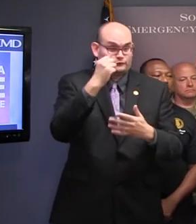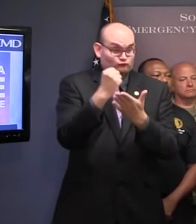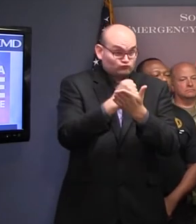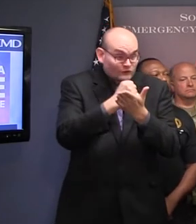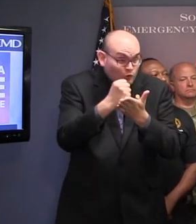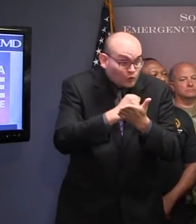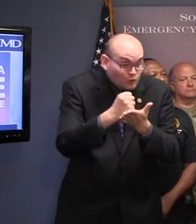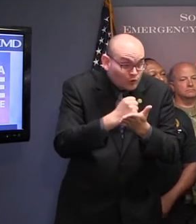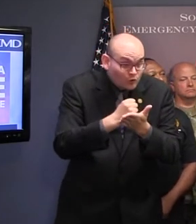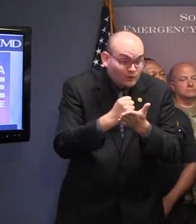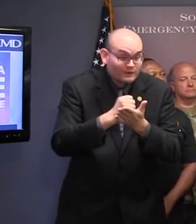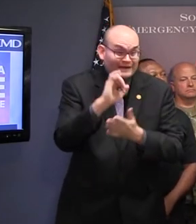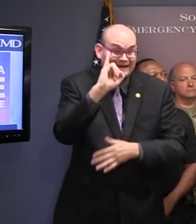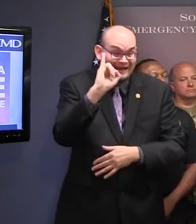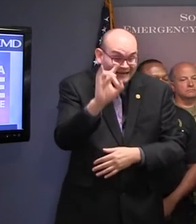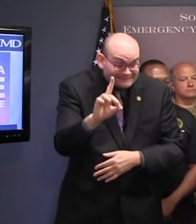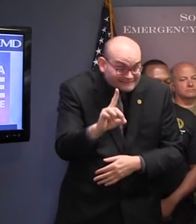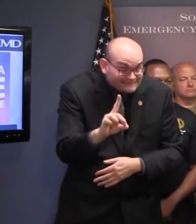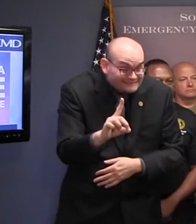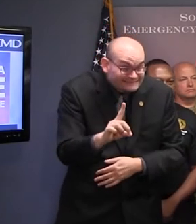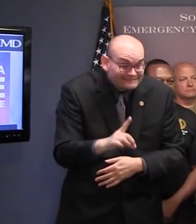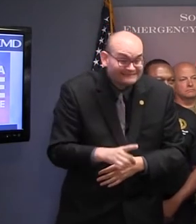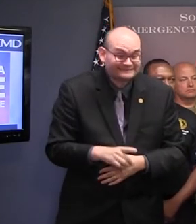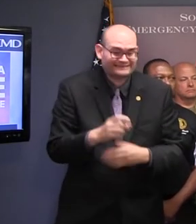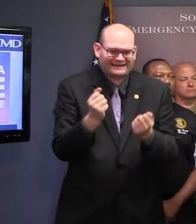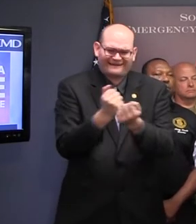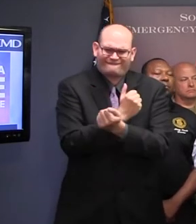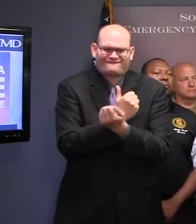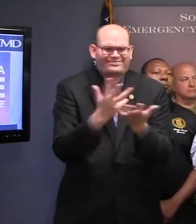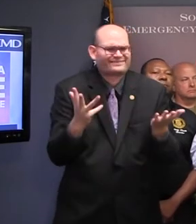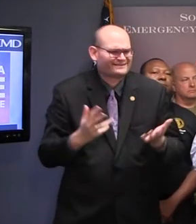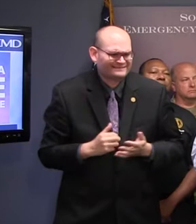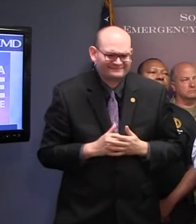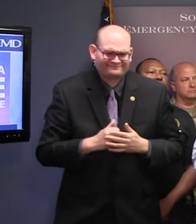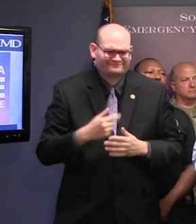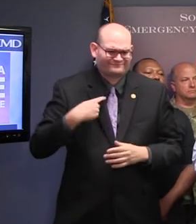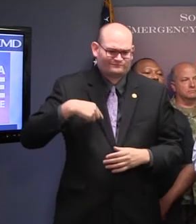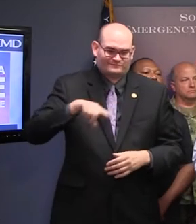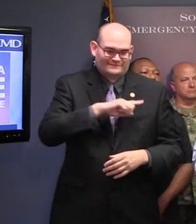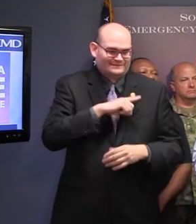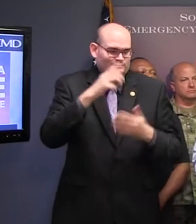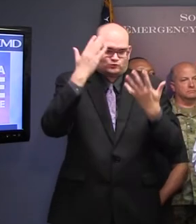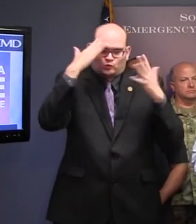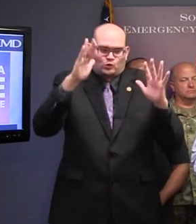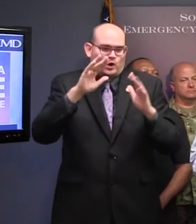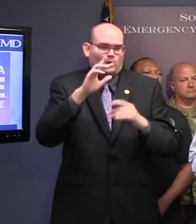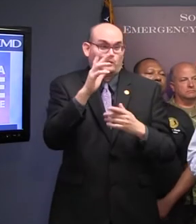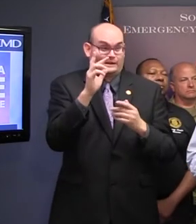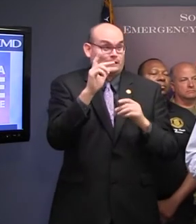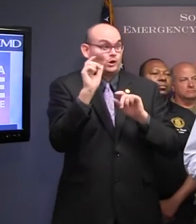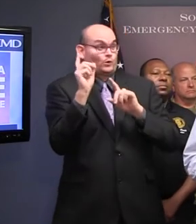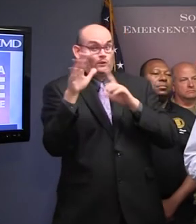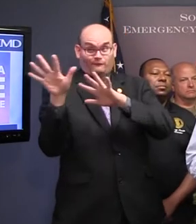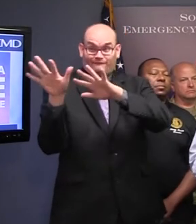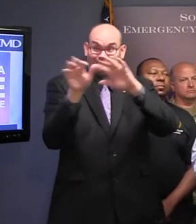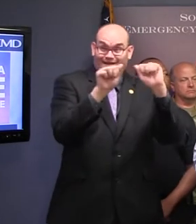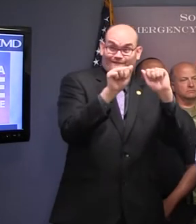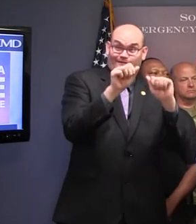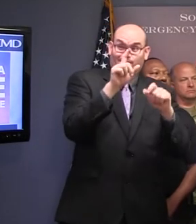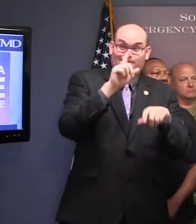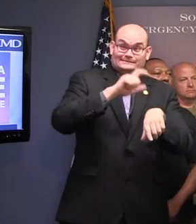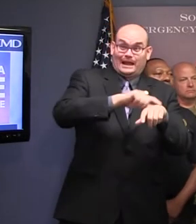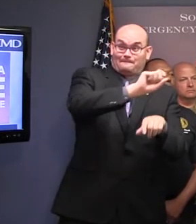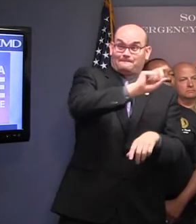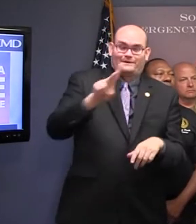think you may need. And remember, we do not know when you will be able to come back to your home or your office. But until it is